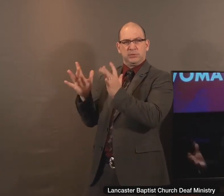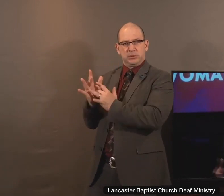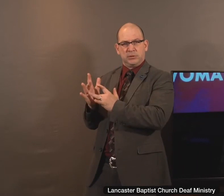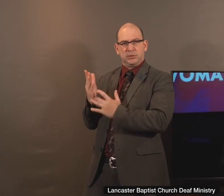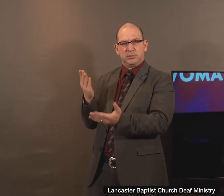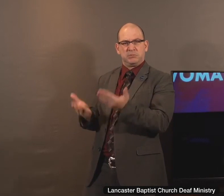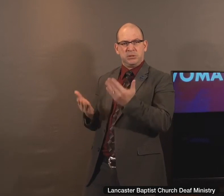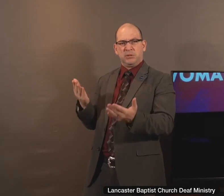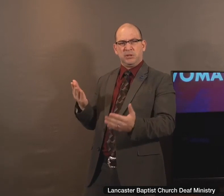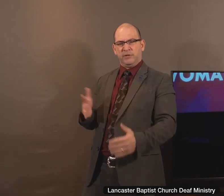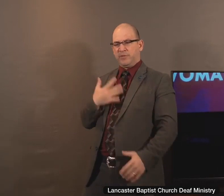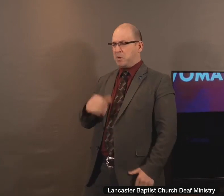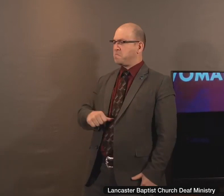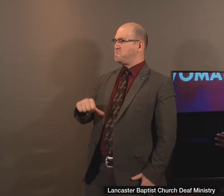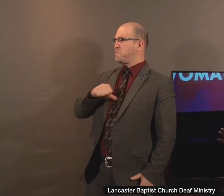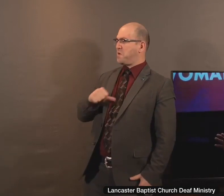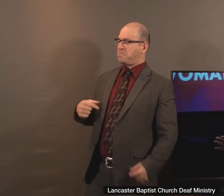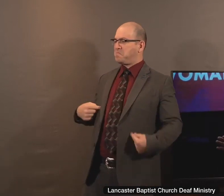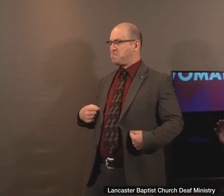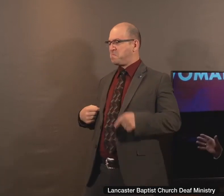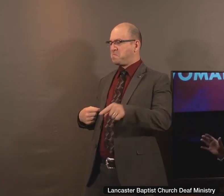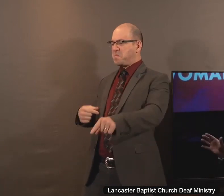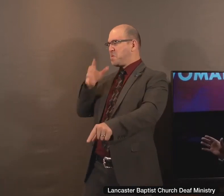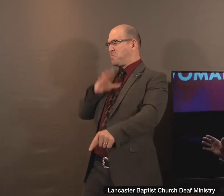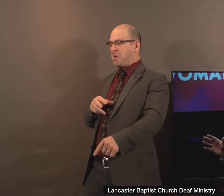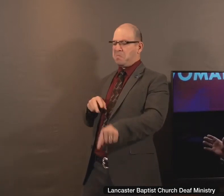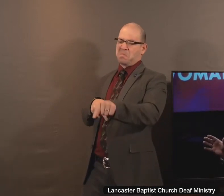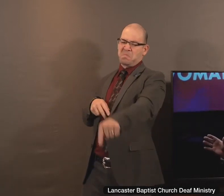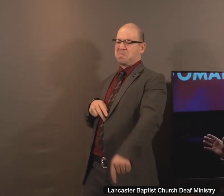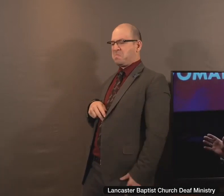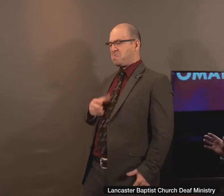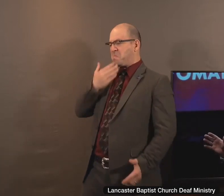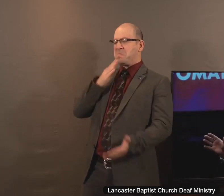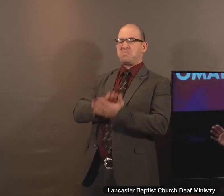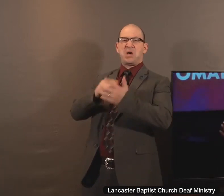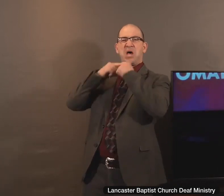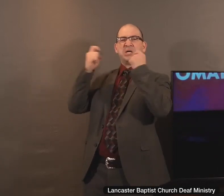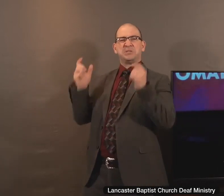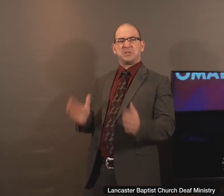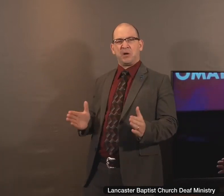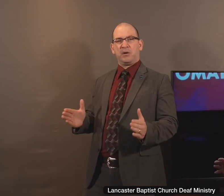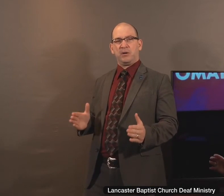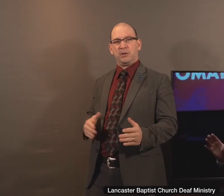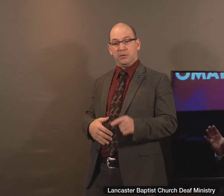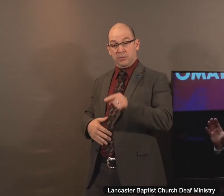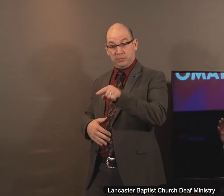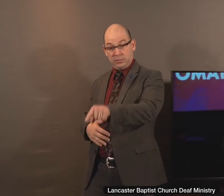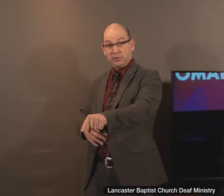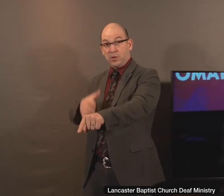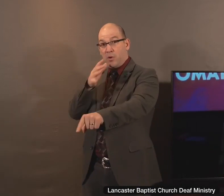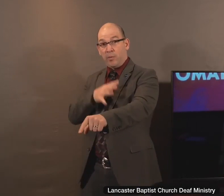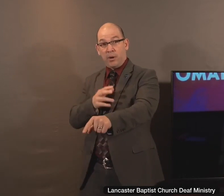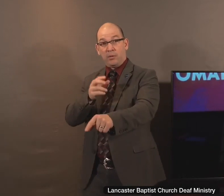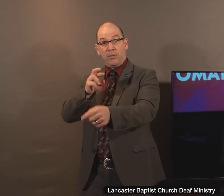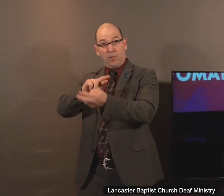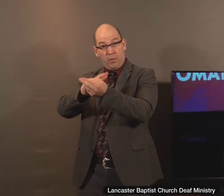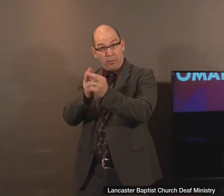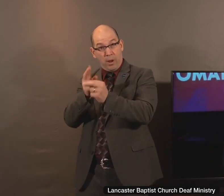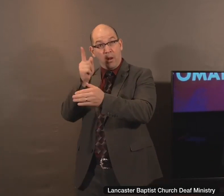welling up within him, this woman, knowing that she was a sinner, repentfully and humbly worshiped